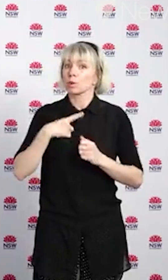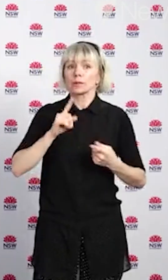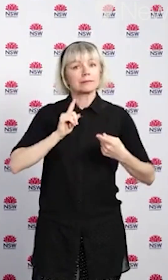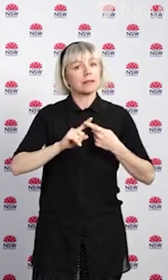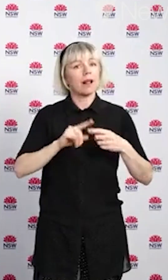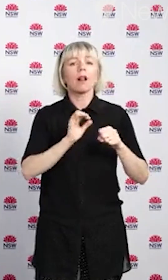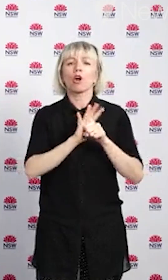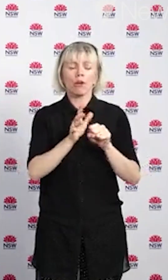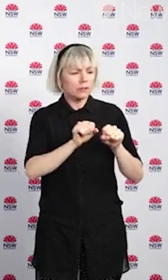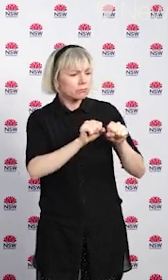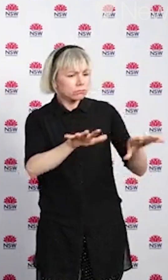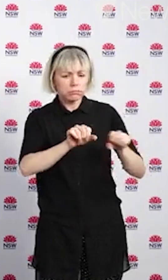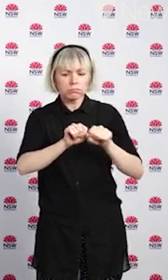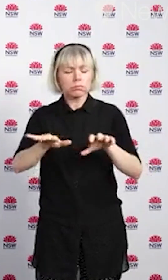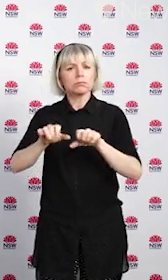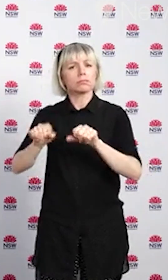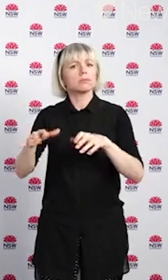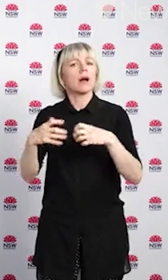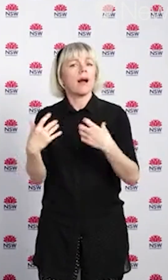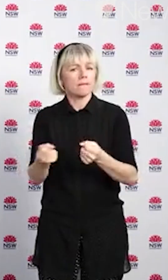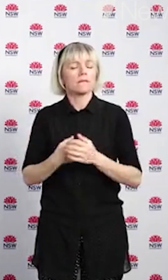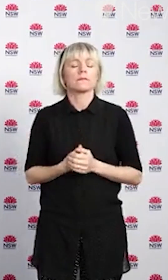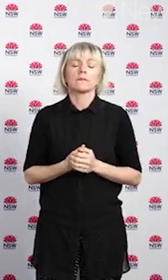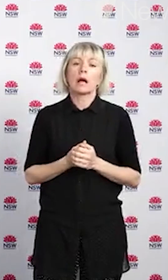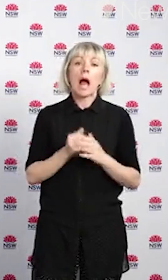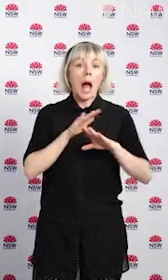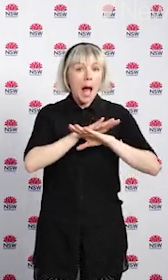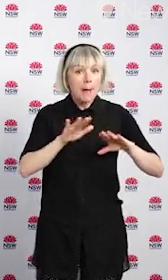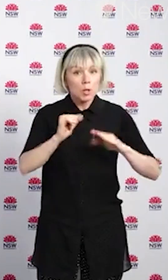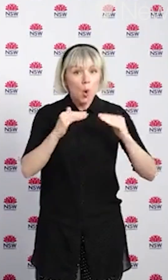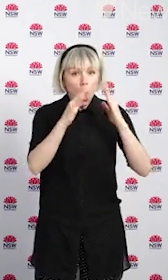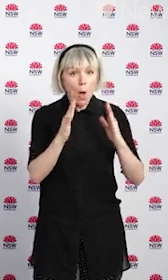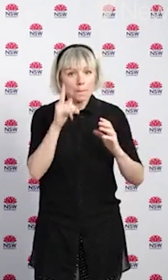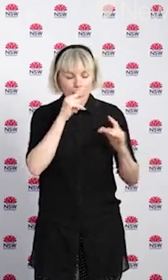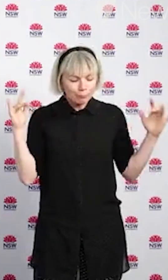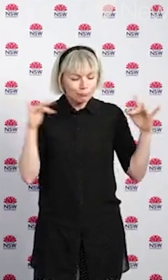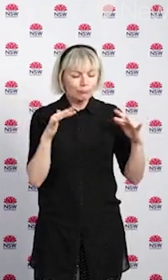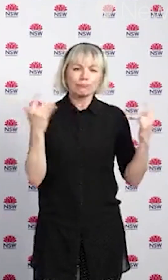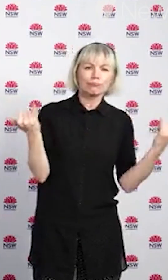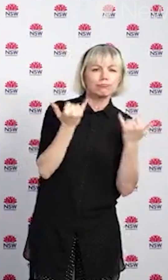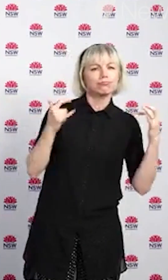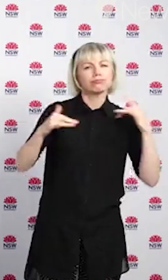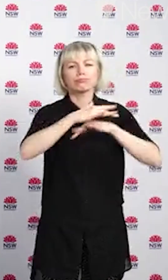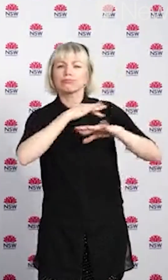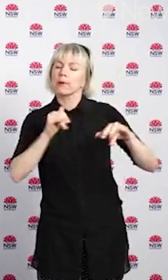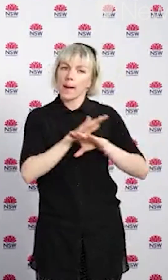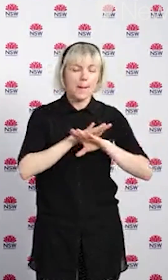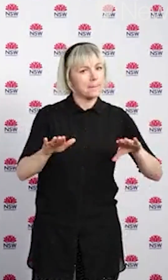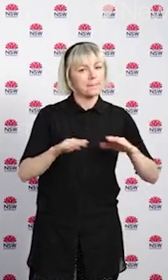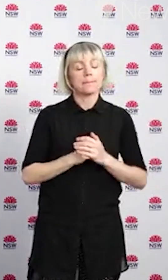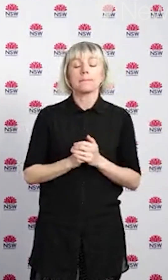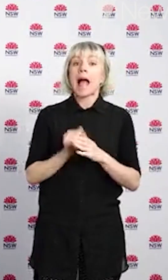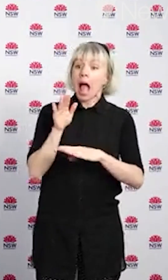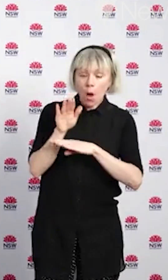community. So social gatherings are not permitted in homes and the number of fully vaccinated adults who can gather outdoors